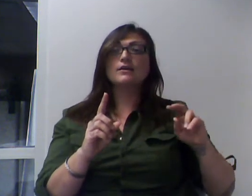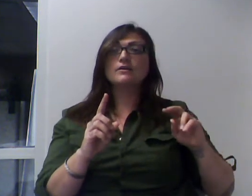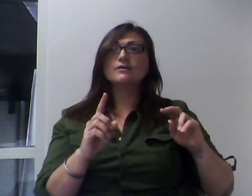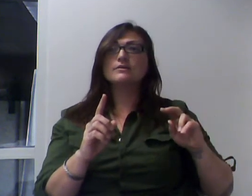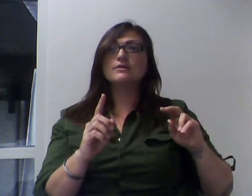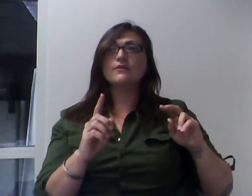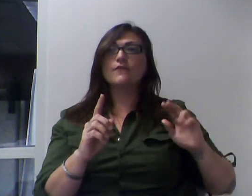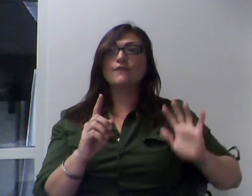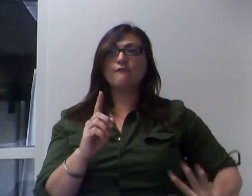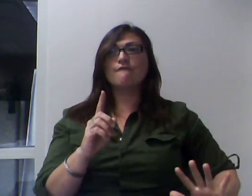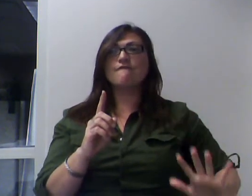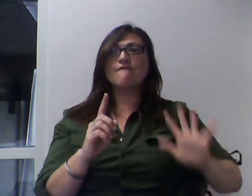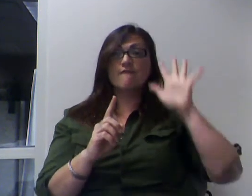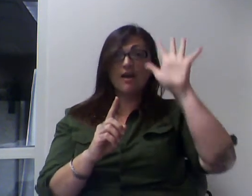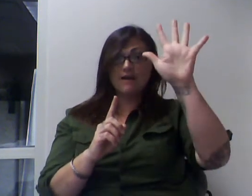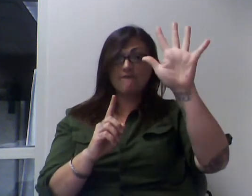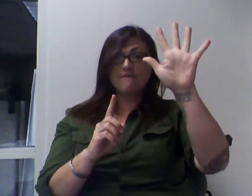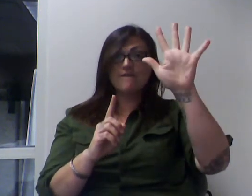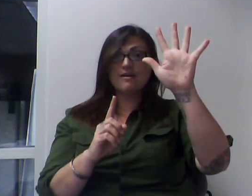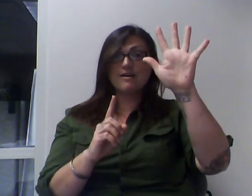twice 3 feet.